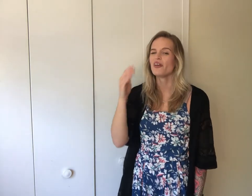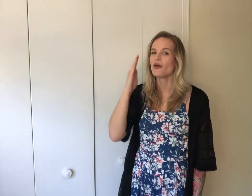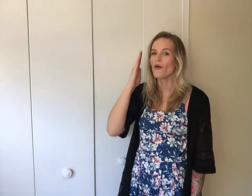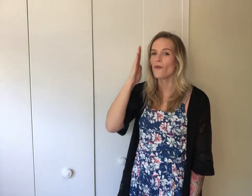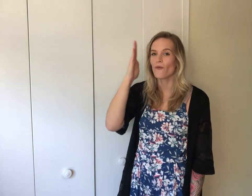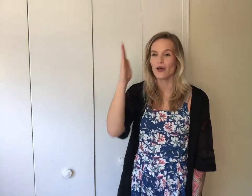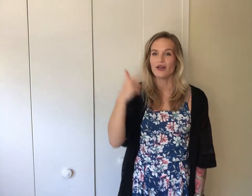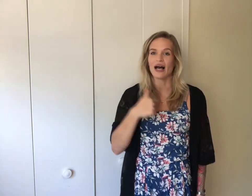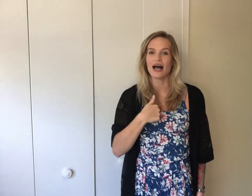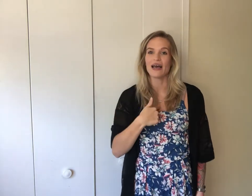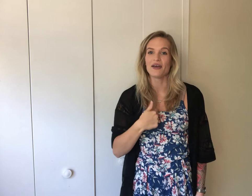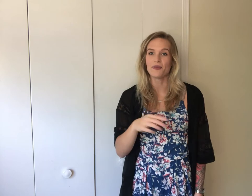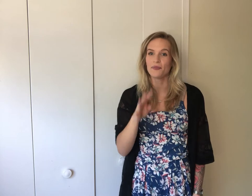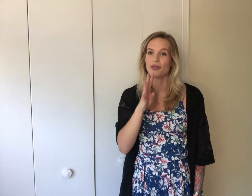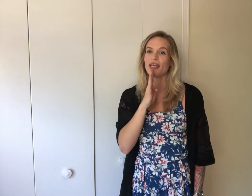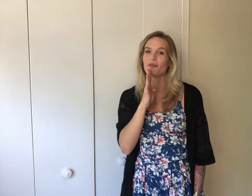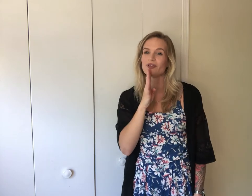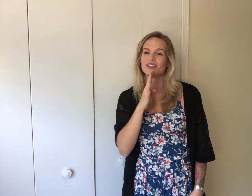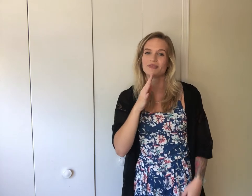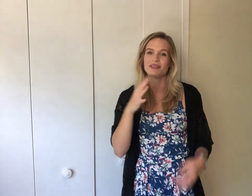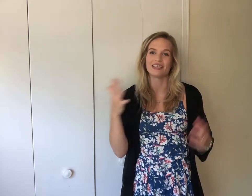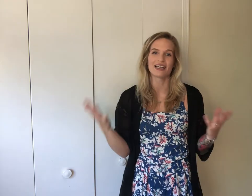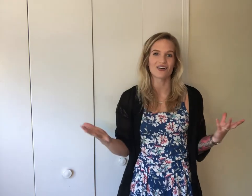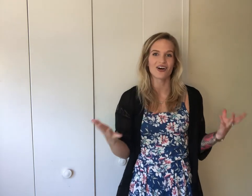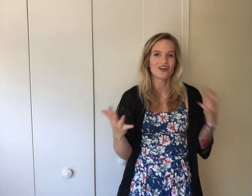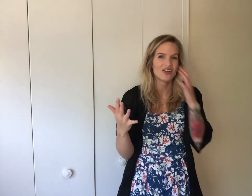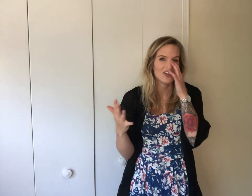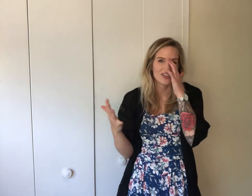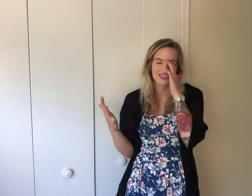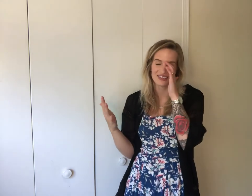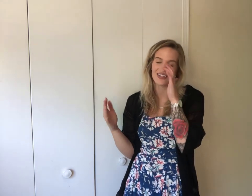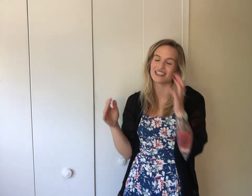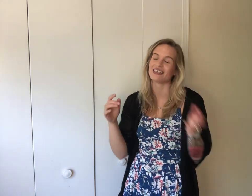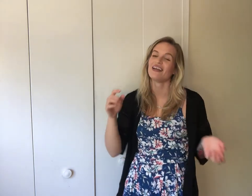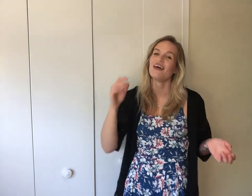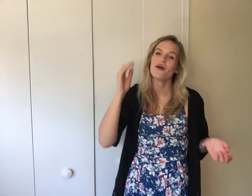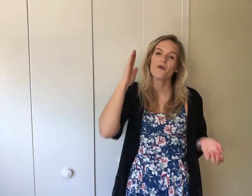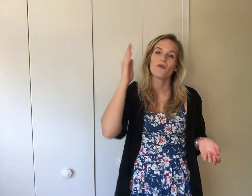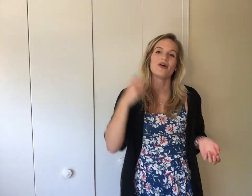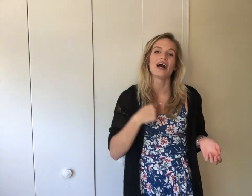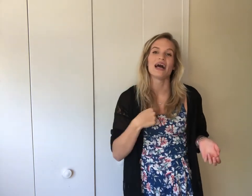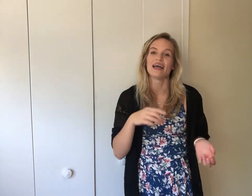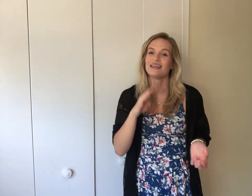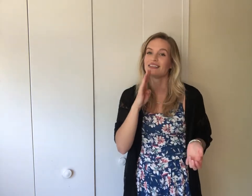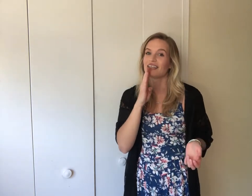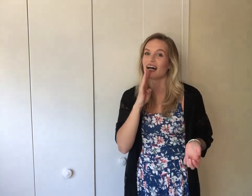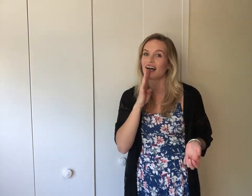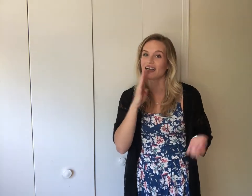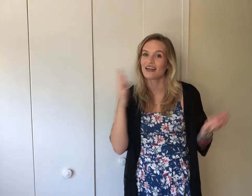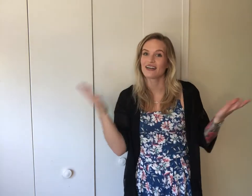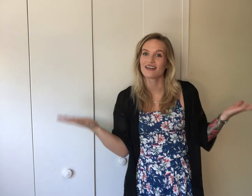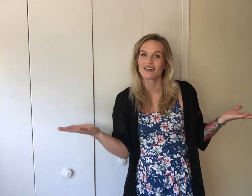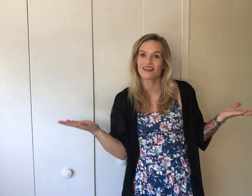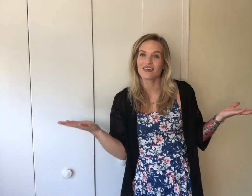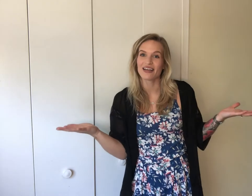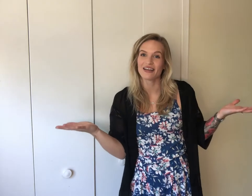will I be able to speak at all. So I did, will I talk, like,